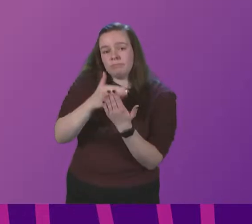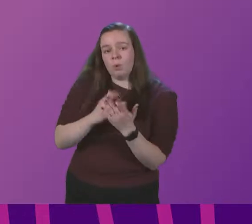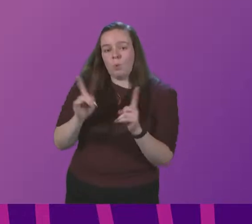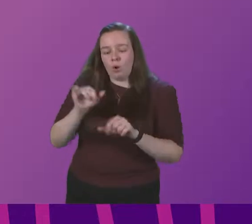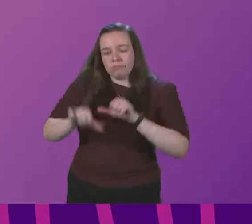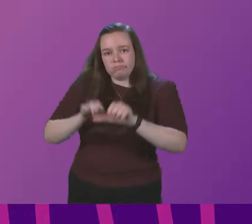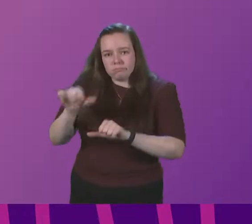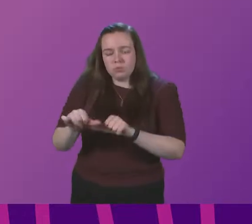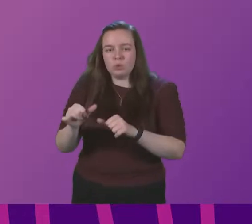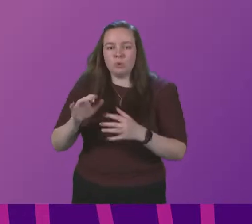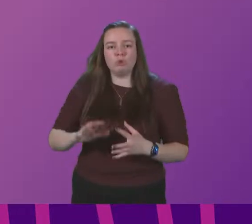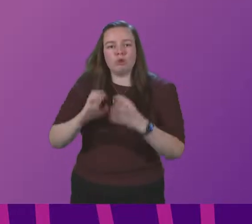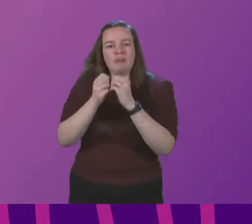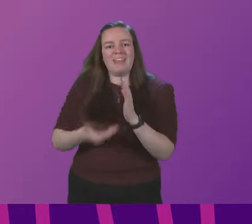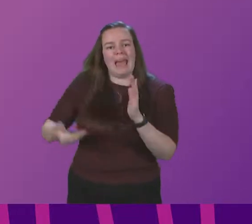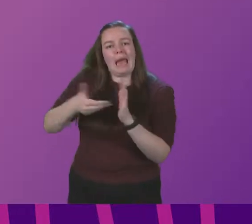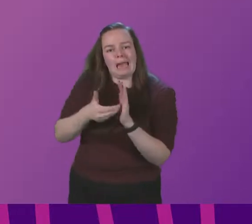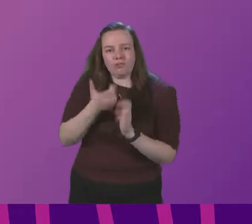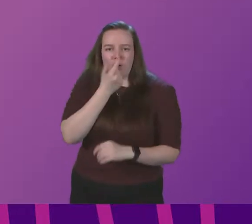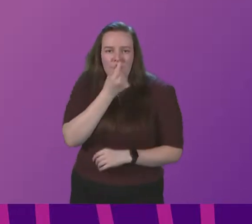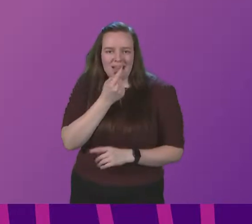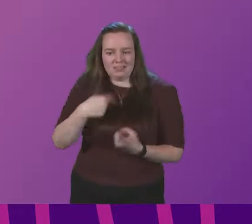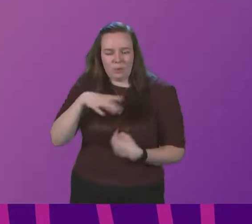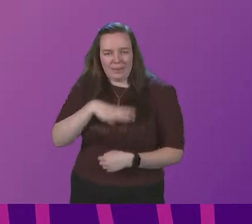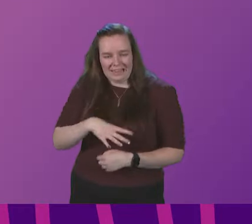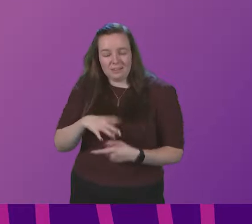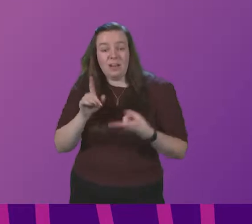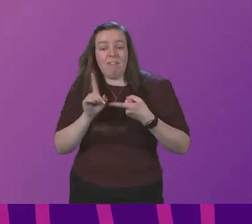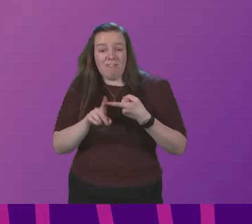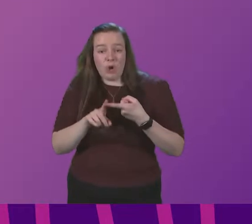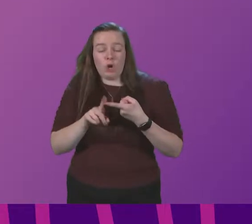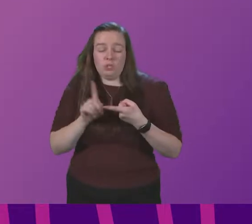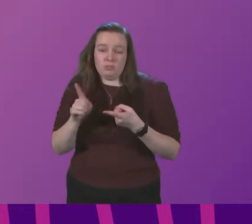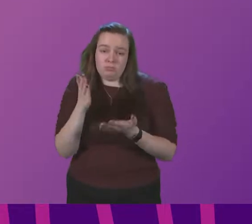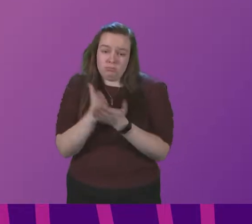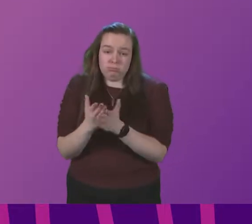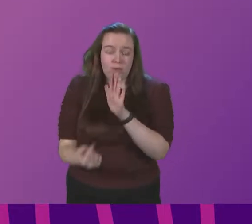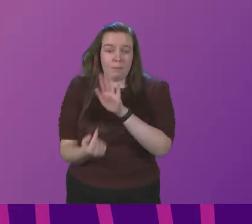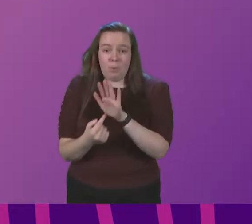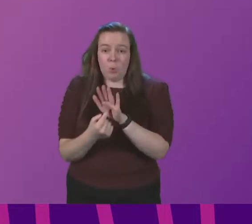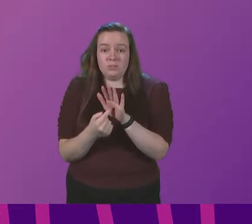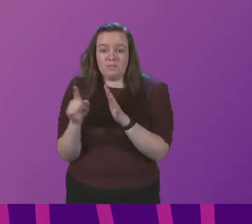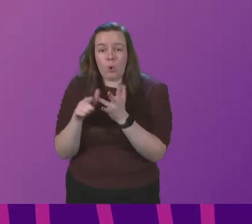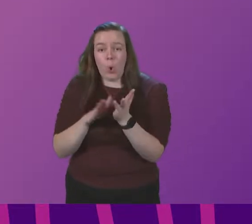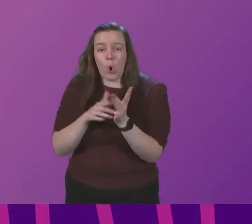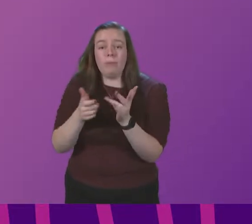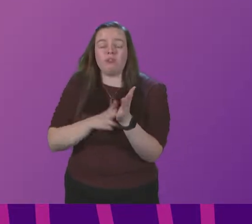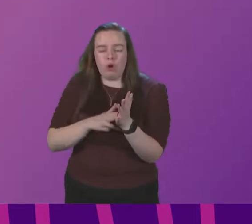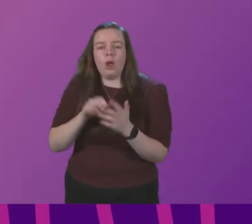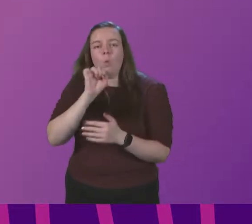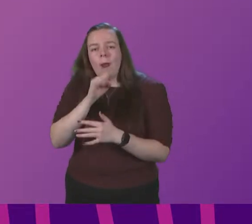we are taking to create the additional capacity needed. Firstly, given its vital importance against Omicron, we will